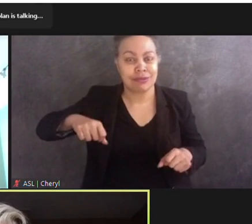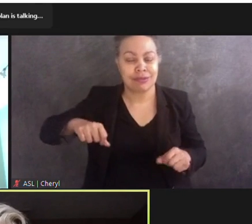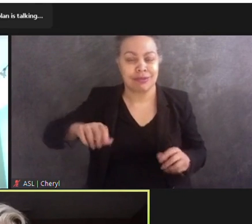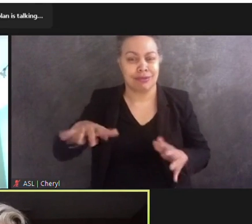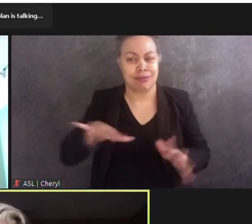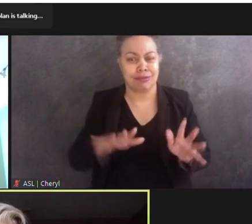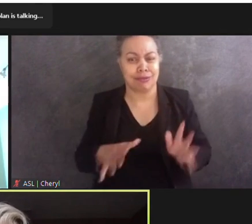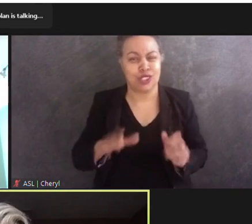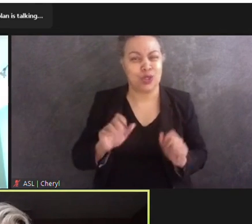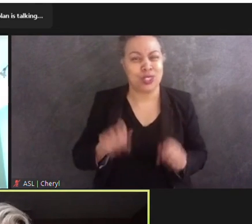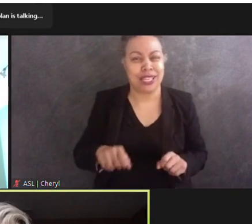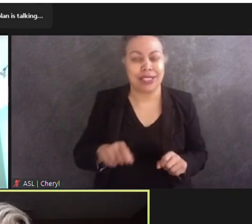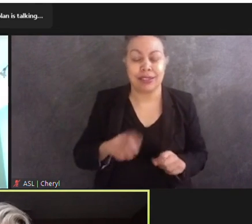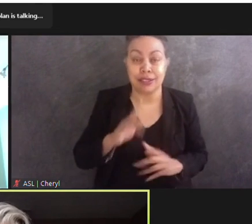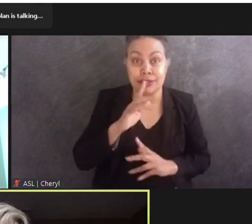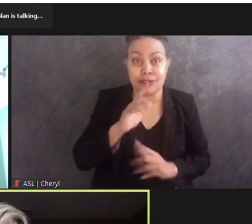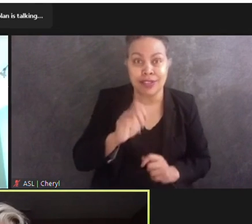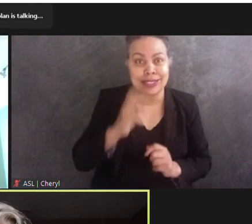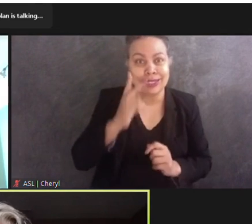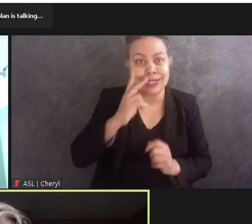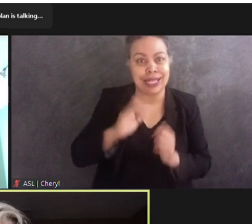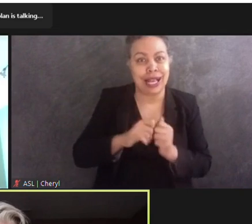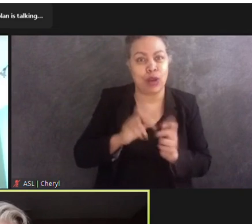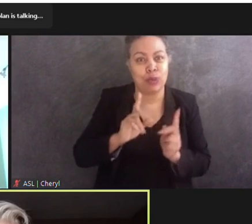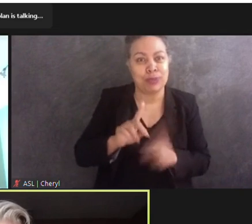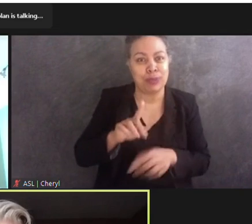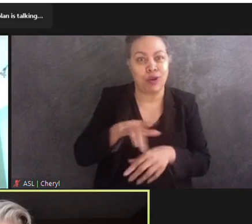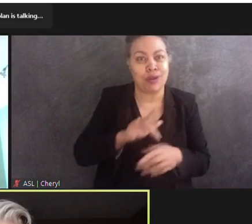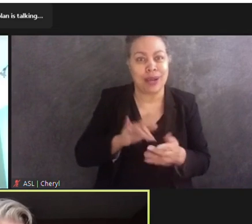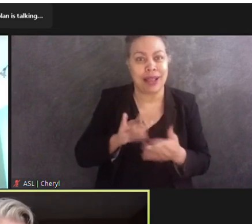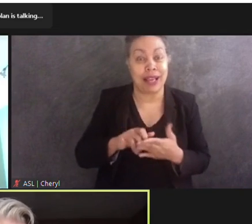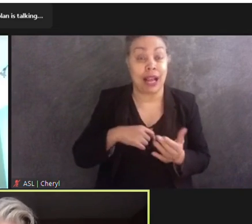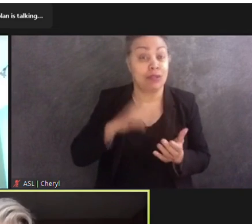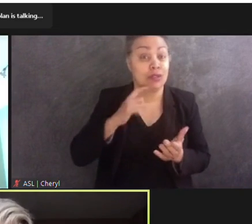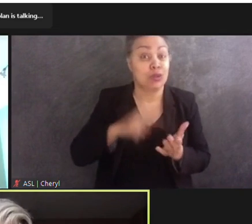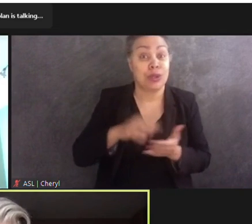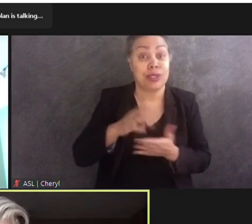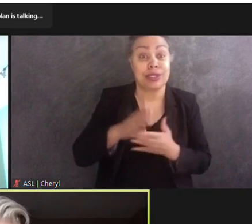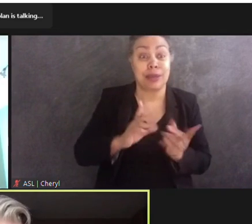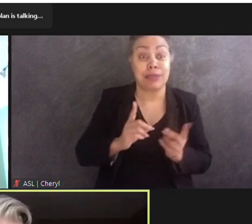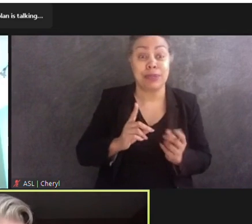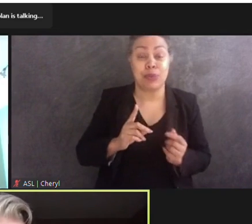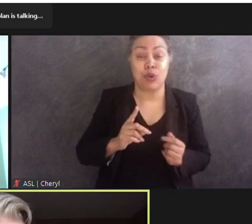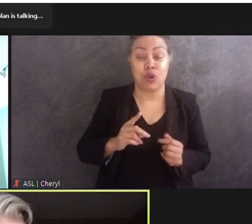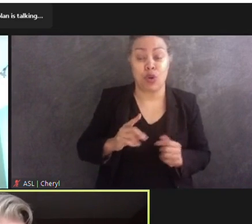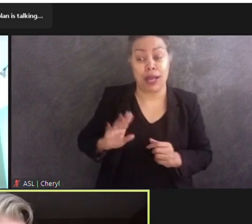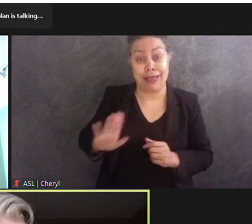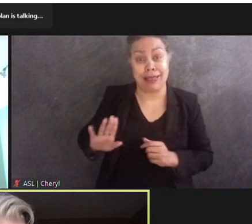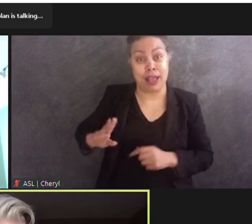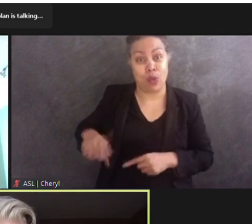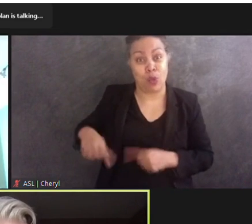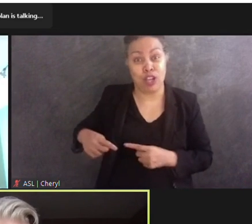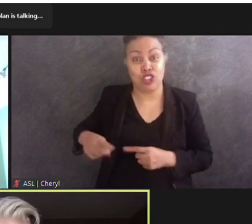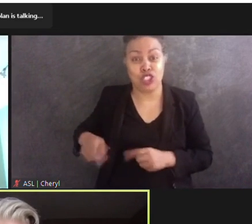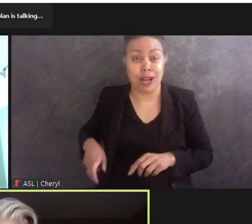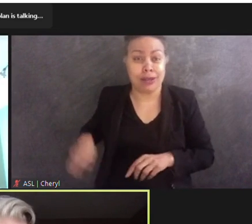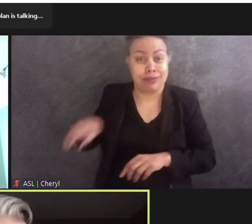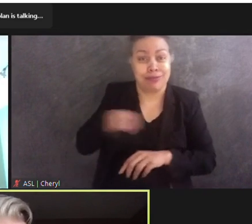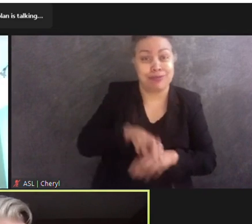and that statue. I've seen folks get out of their wheelchairs to sit on his lap. I've seen little kids sit on